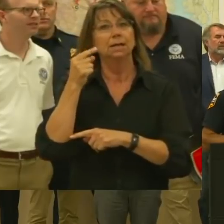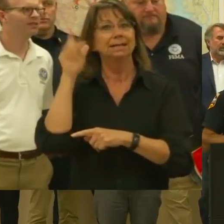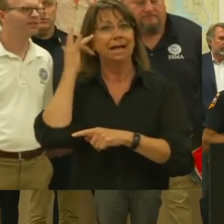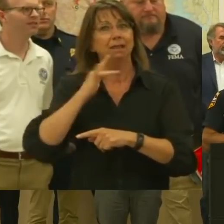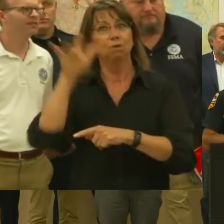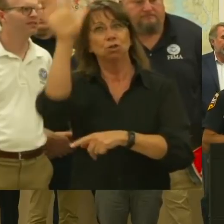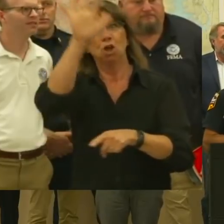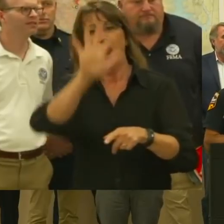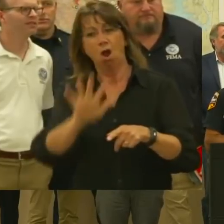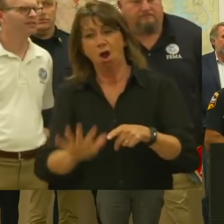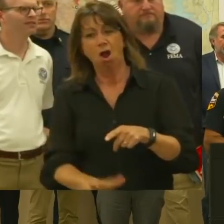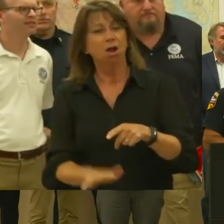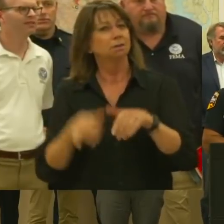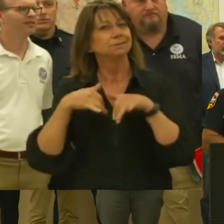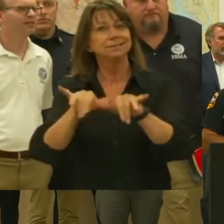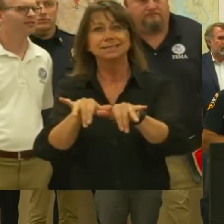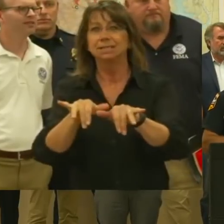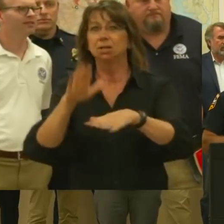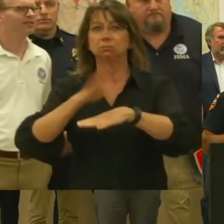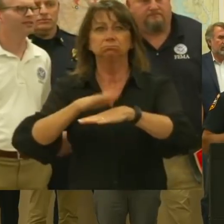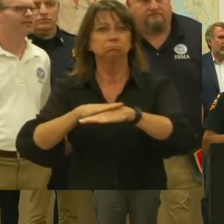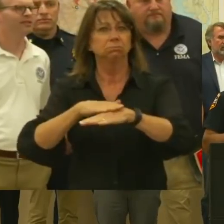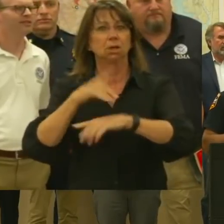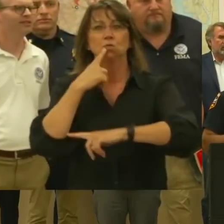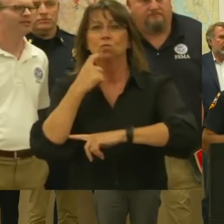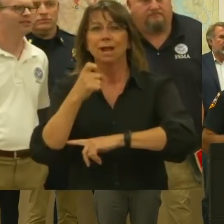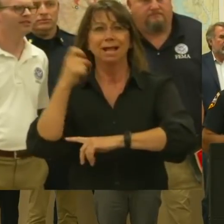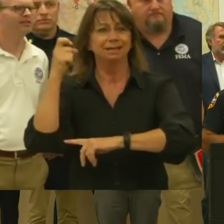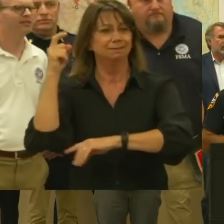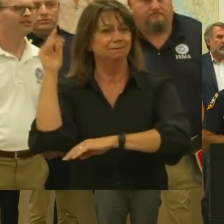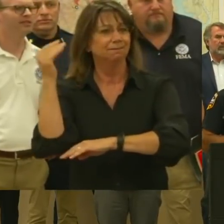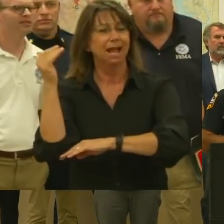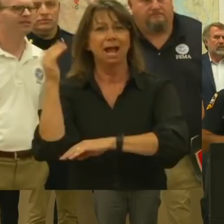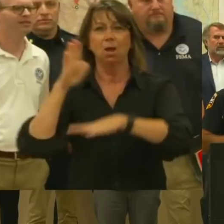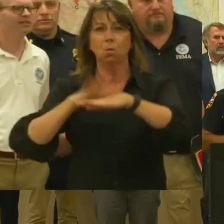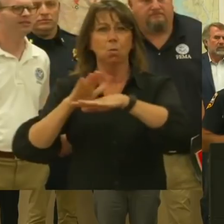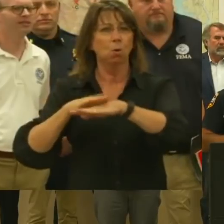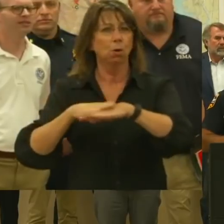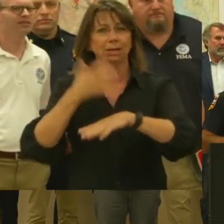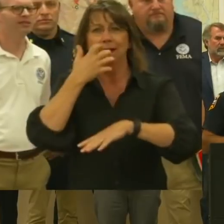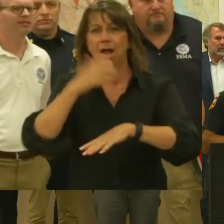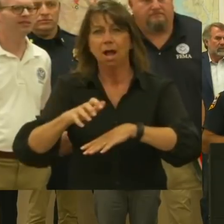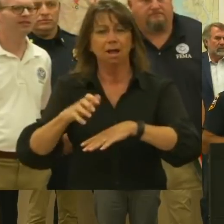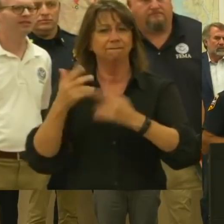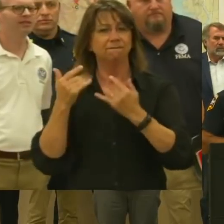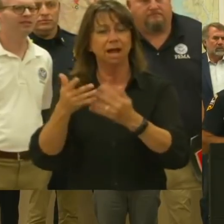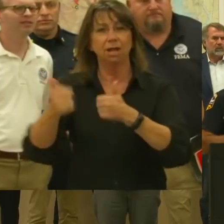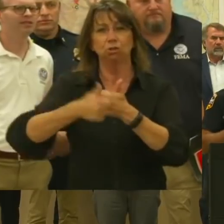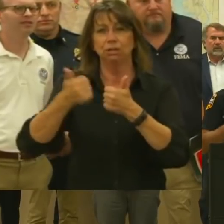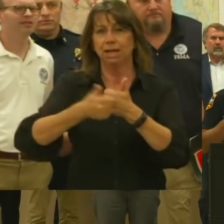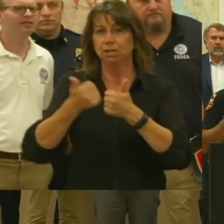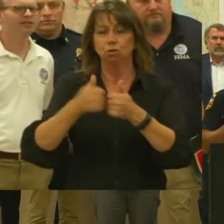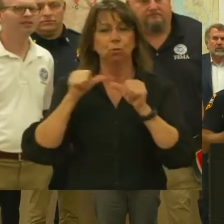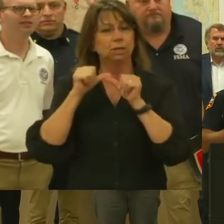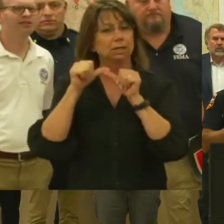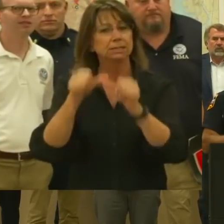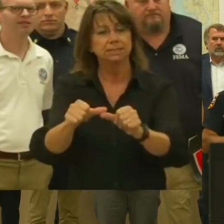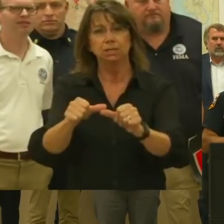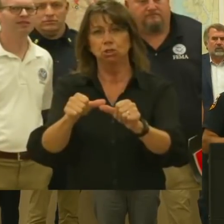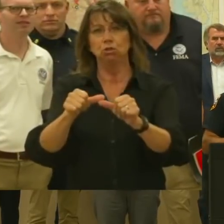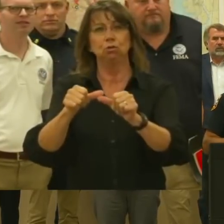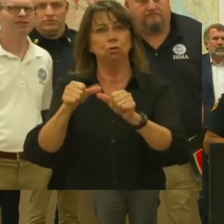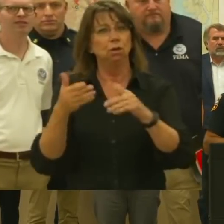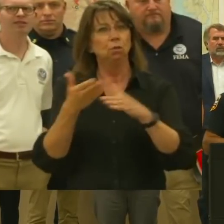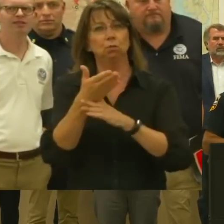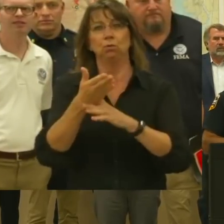fire weather warning continues to be in place for much of Northern California through late Saturday night. This means continued